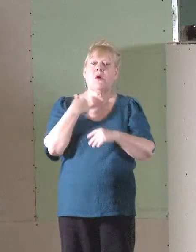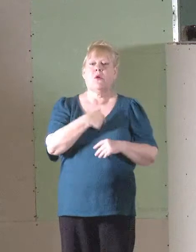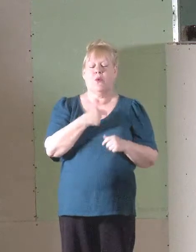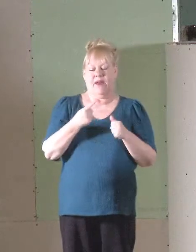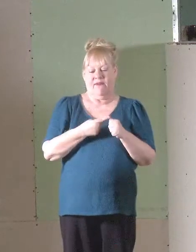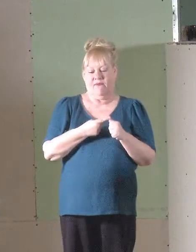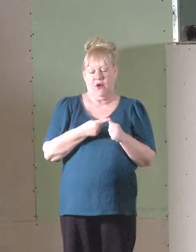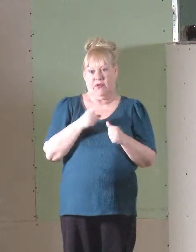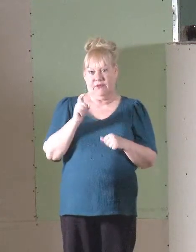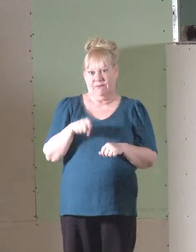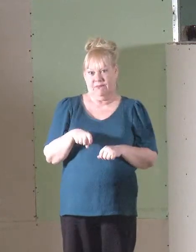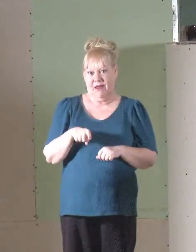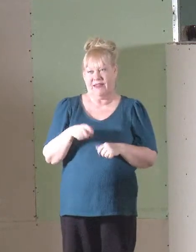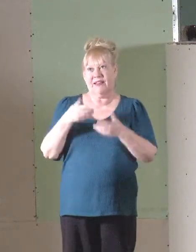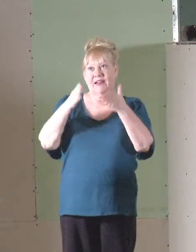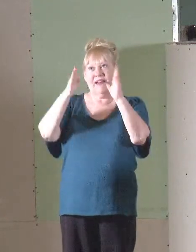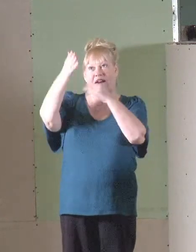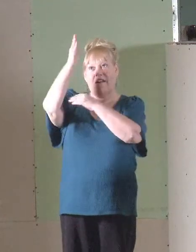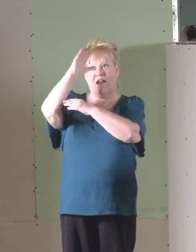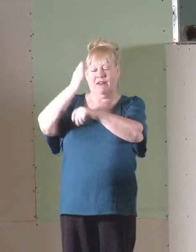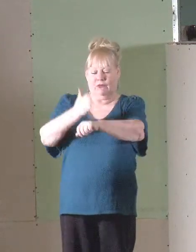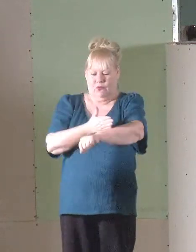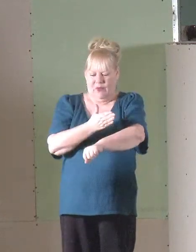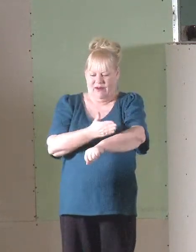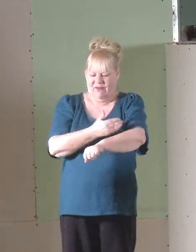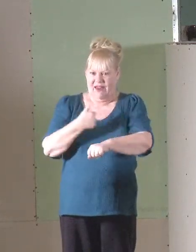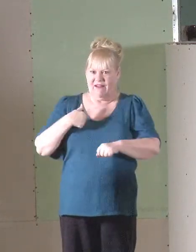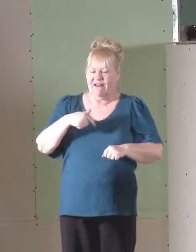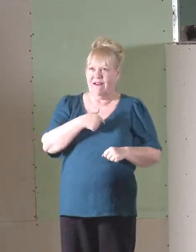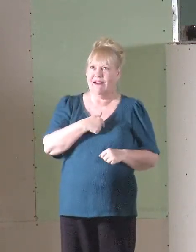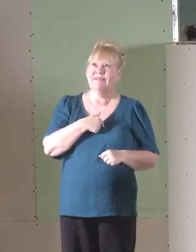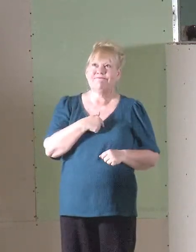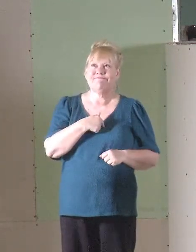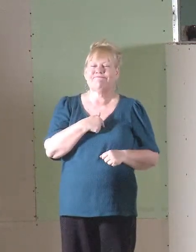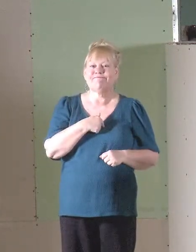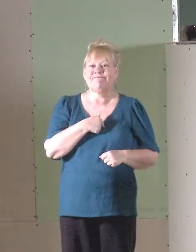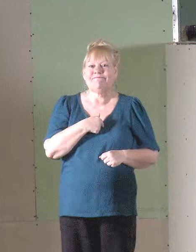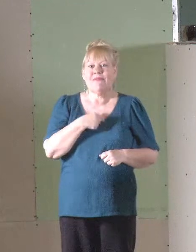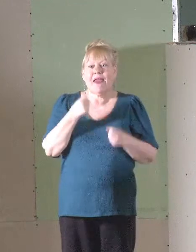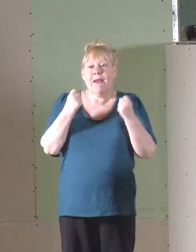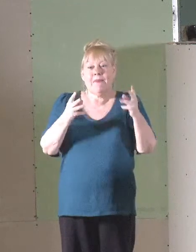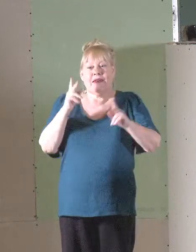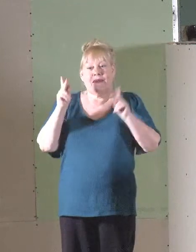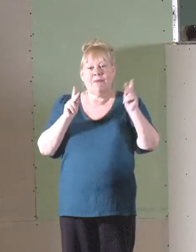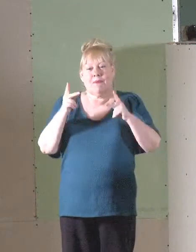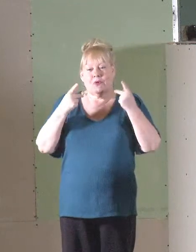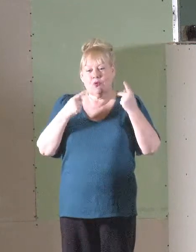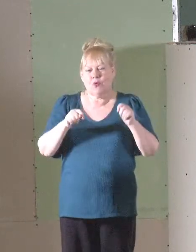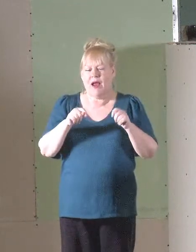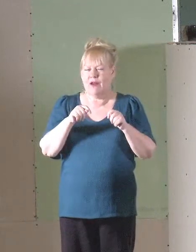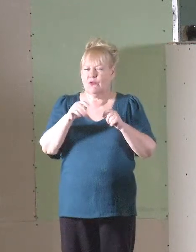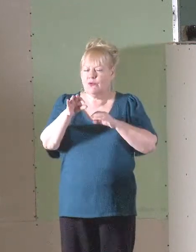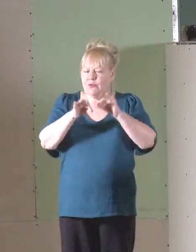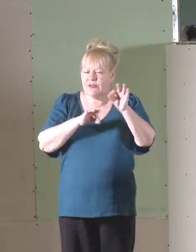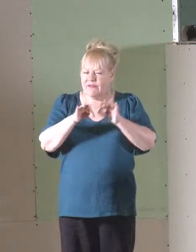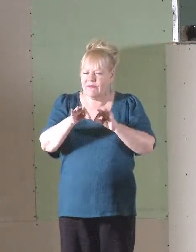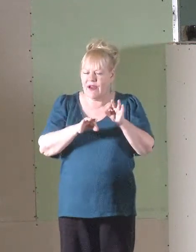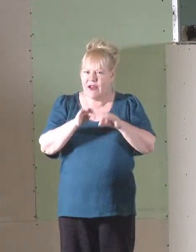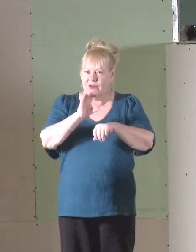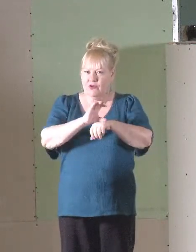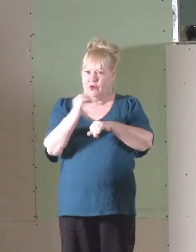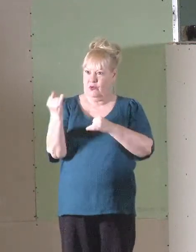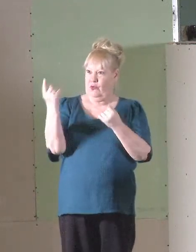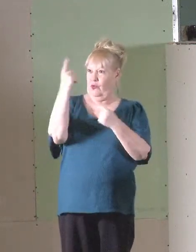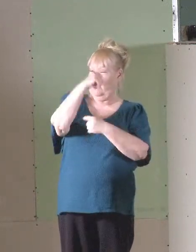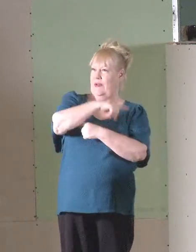first must allow God to renovate us. There a lot of folks attempting to redefine the church in our day